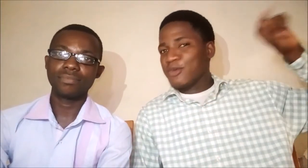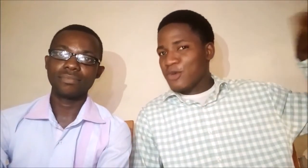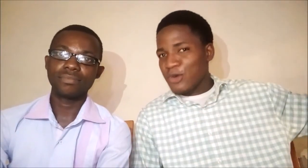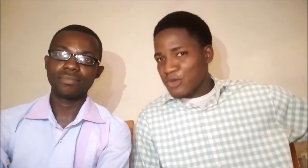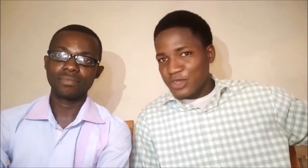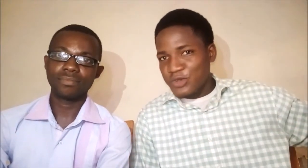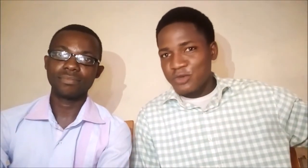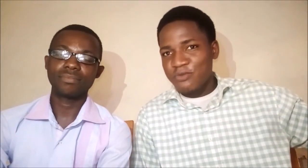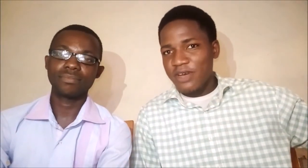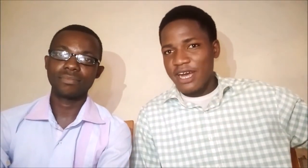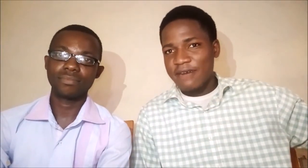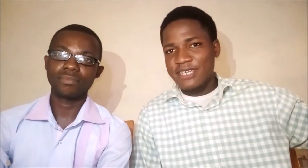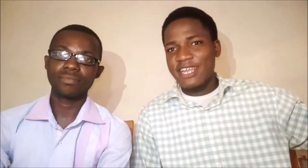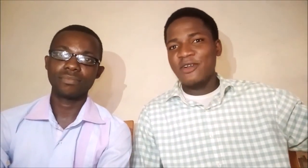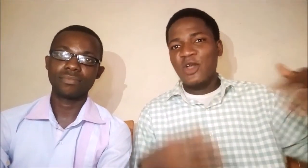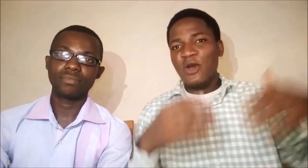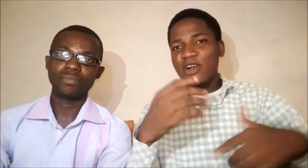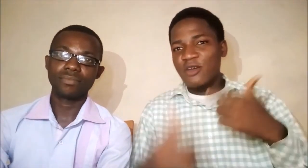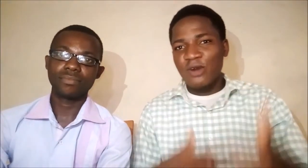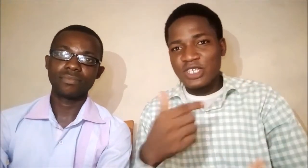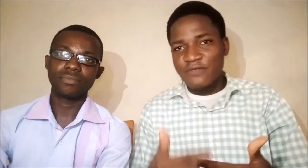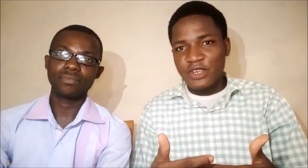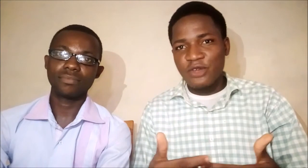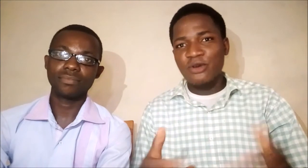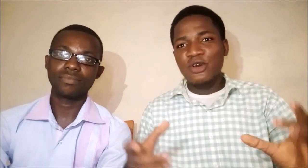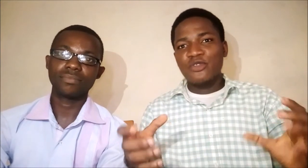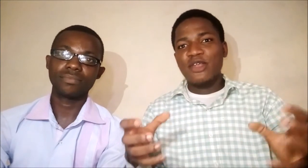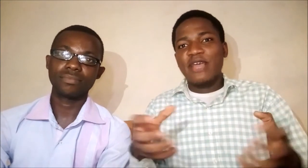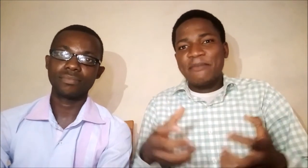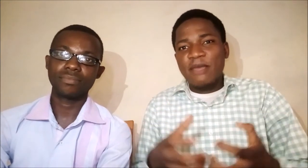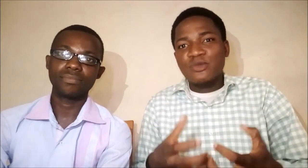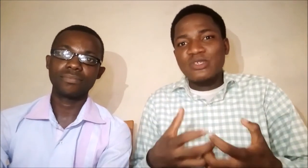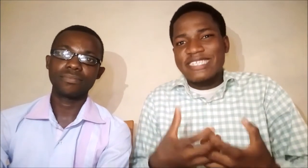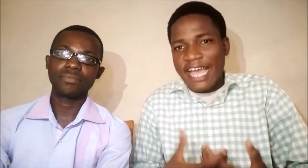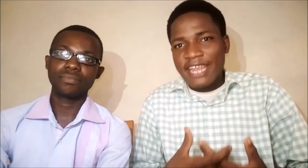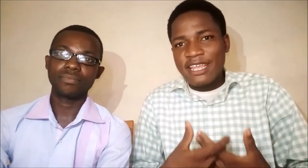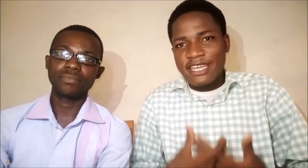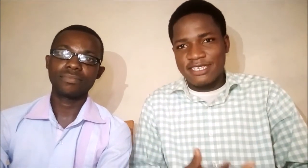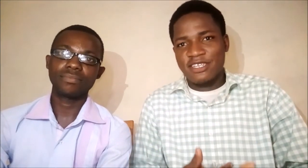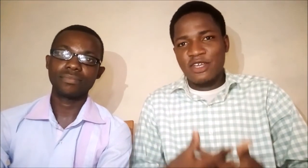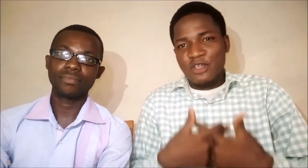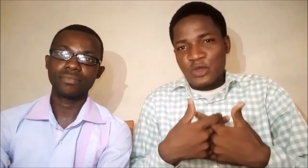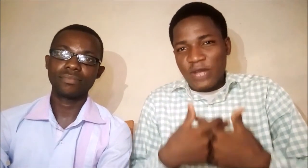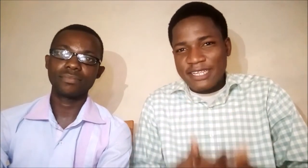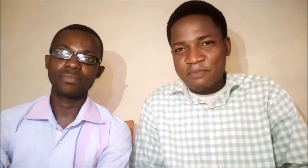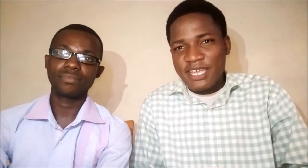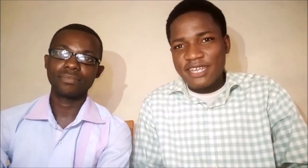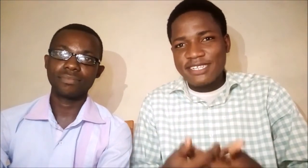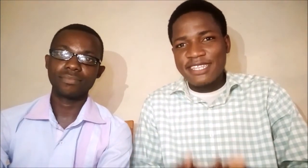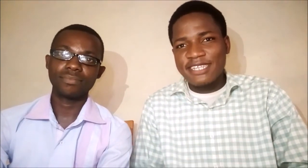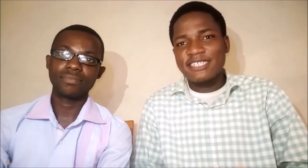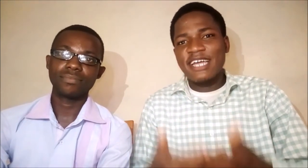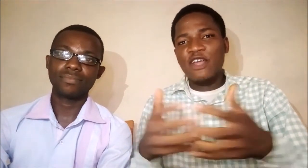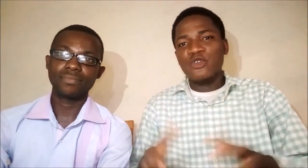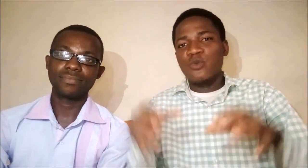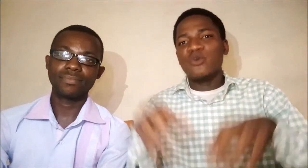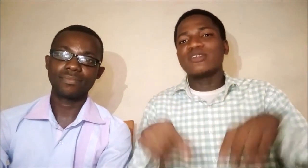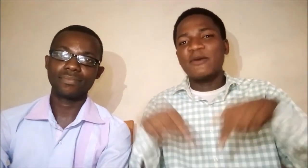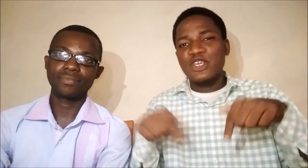Go to the YouTube channel. Re-watch the video so you can be able to sign it. You can pick sentences that include the words that were